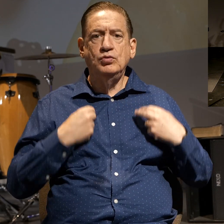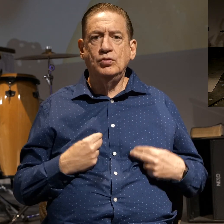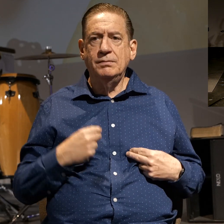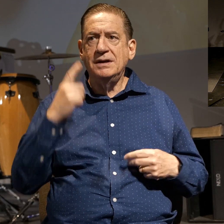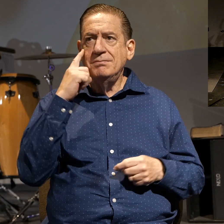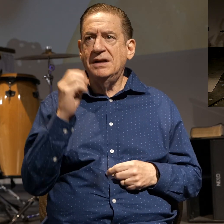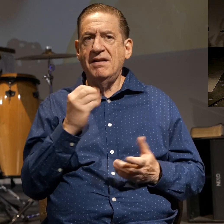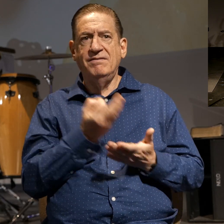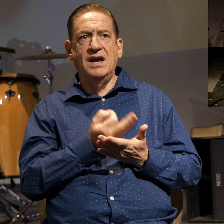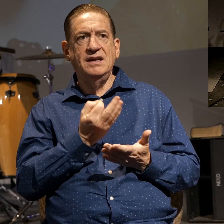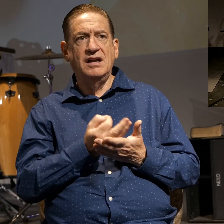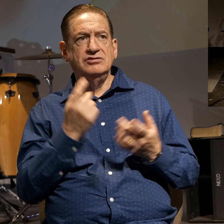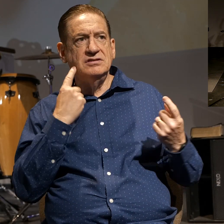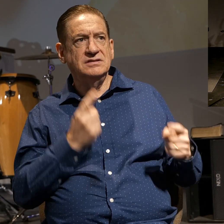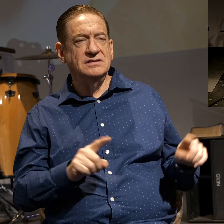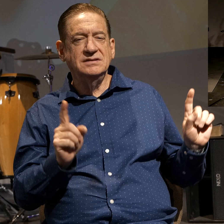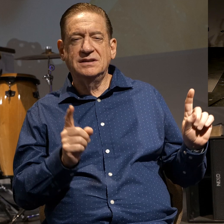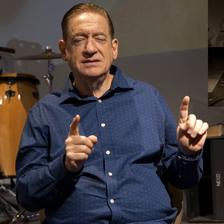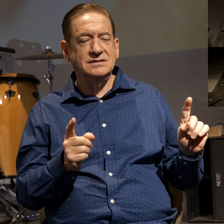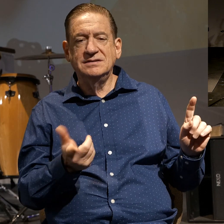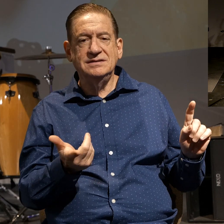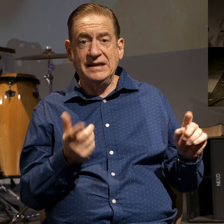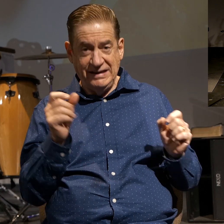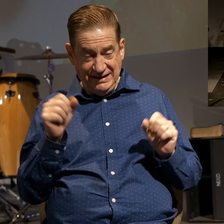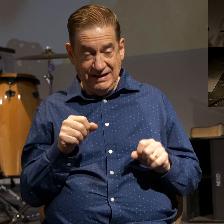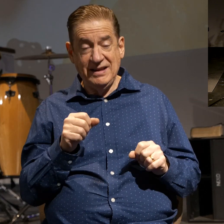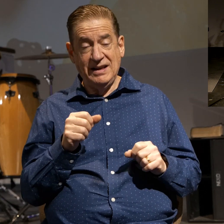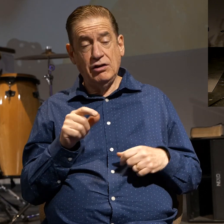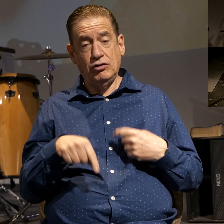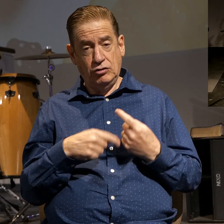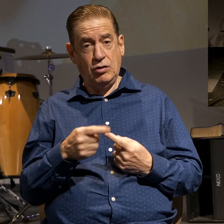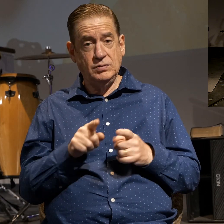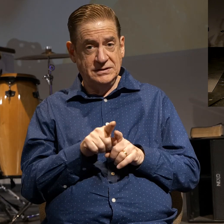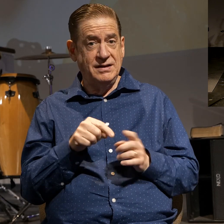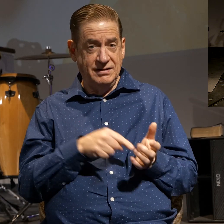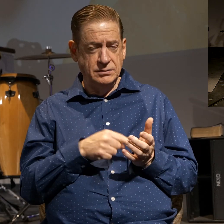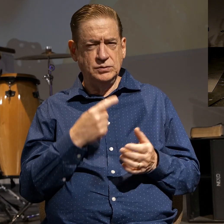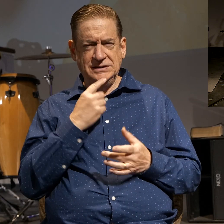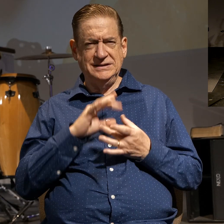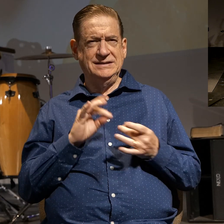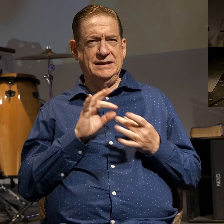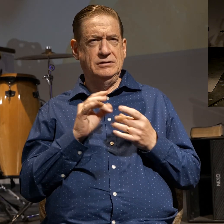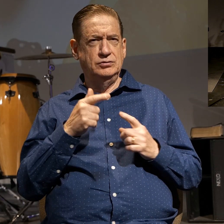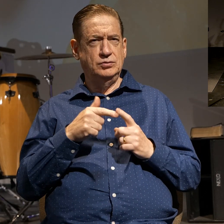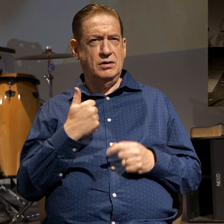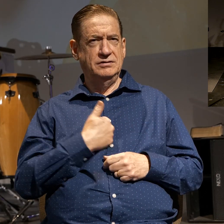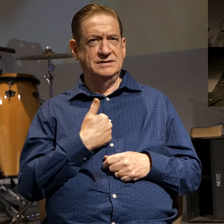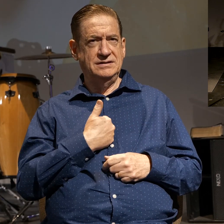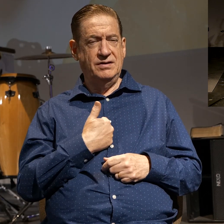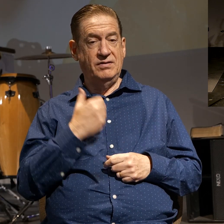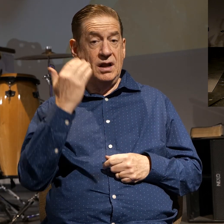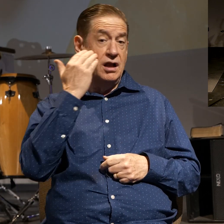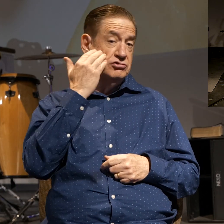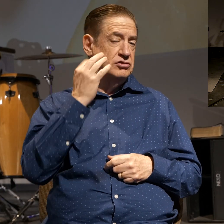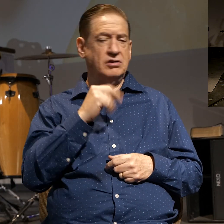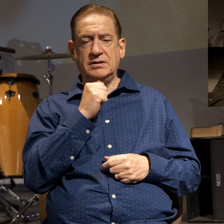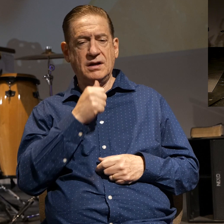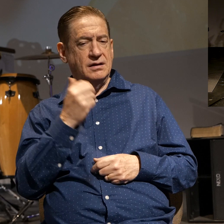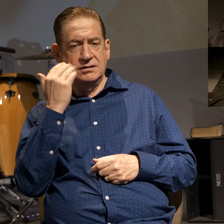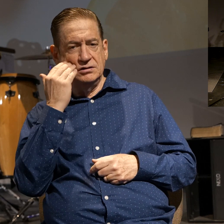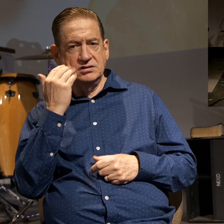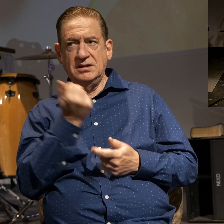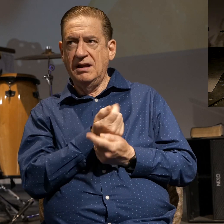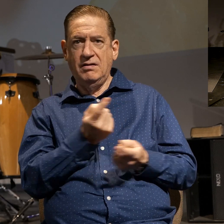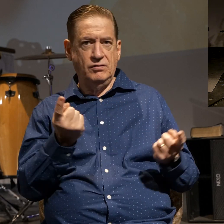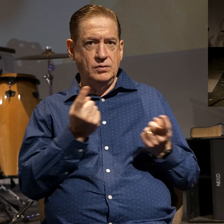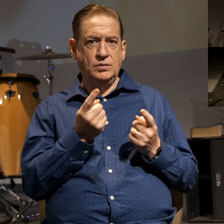financial success. In other words, it kind of goes like this, and we're saying this to ourselves either consciously or consciously. Everybody here is